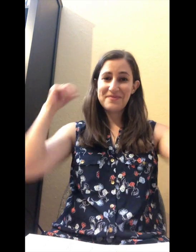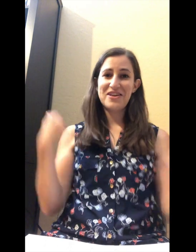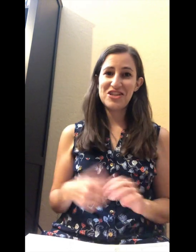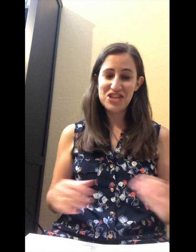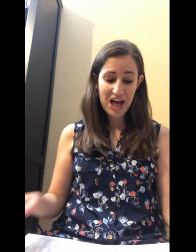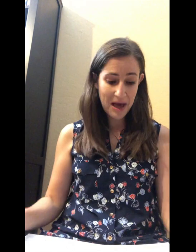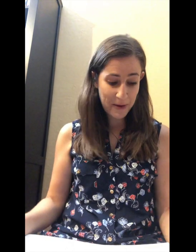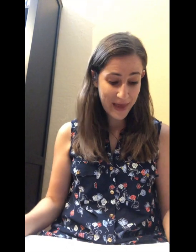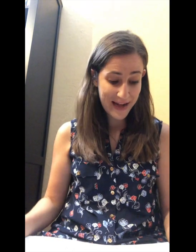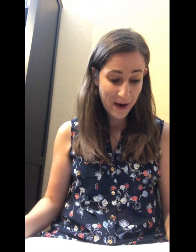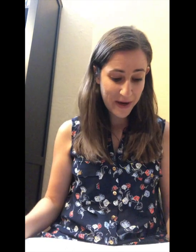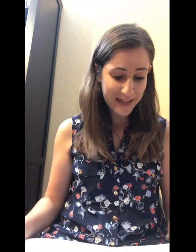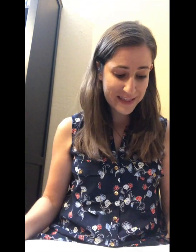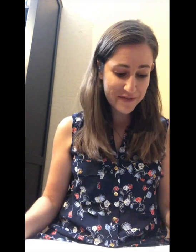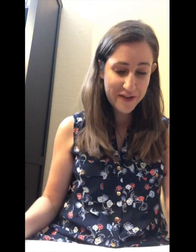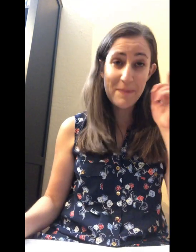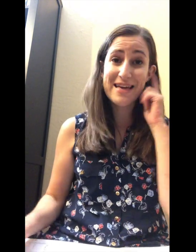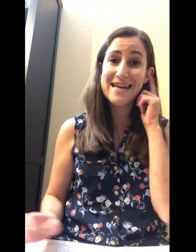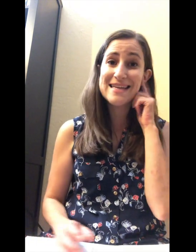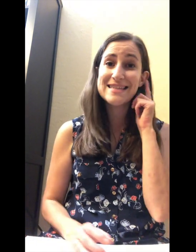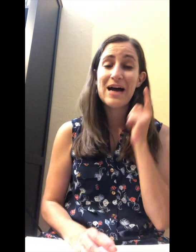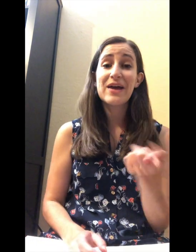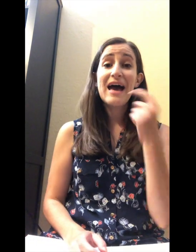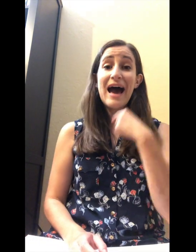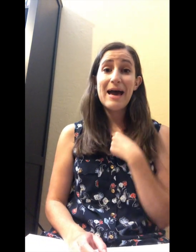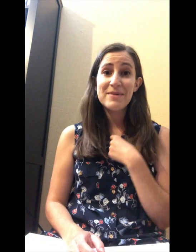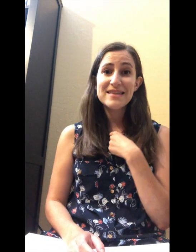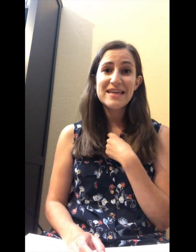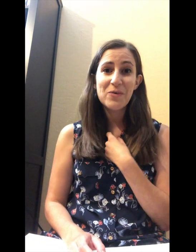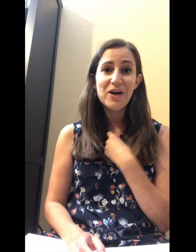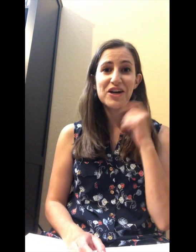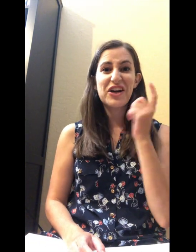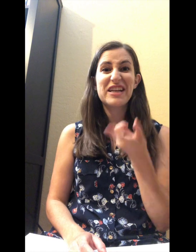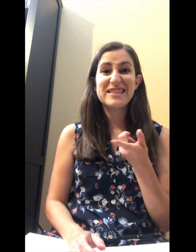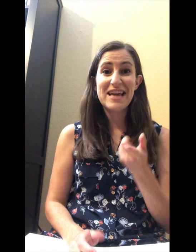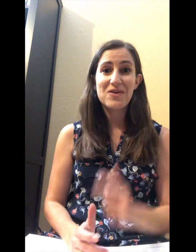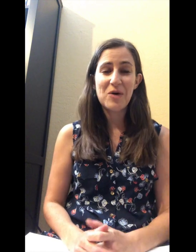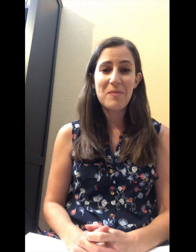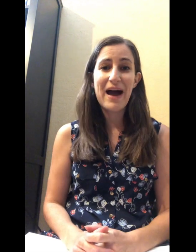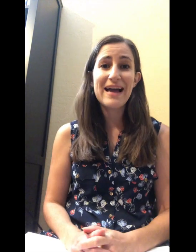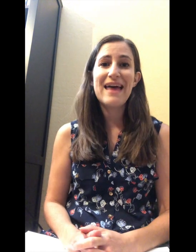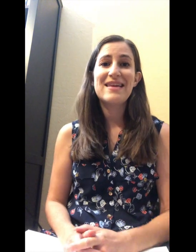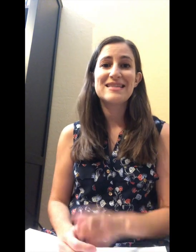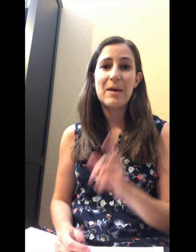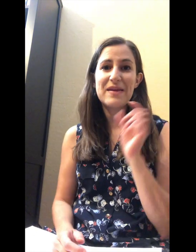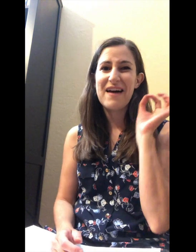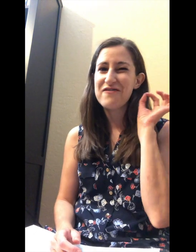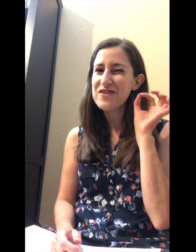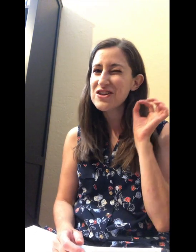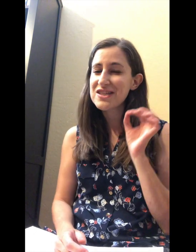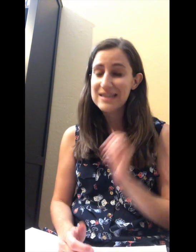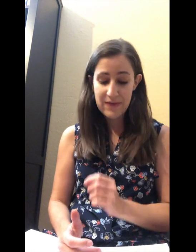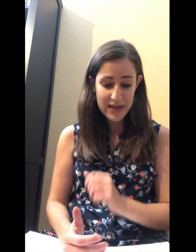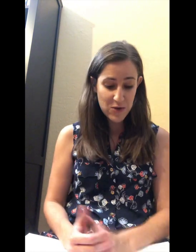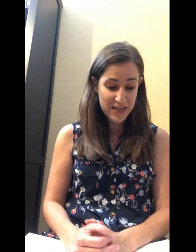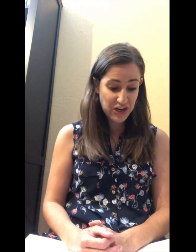Good job. Okay, now we're going to listen for the beginning sound. I'm going to say a word. You're going to say the word back and then tell me that first sound that you hear.